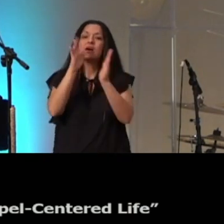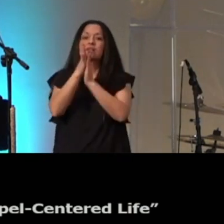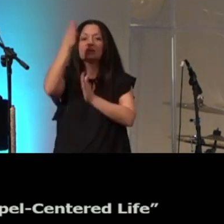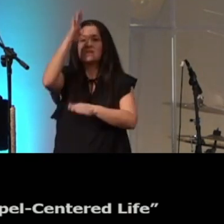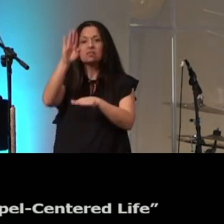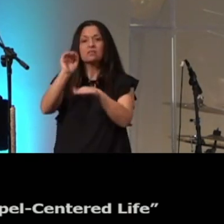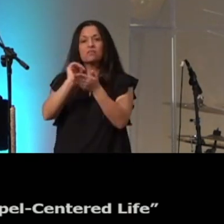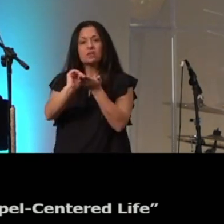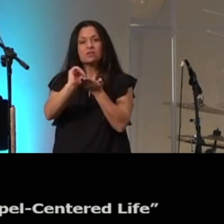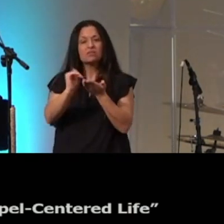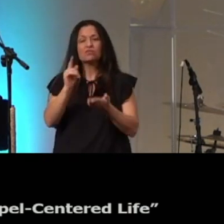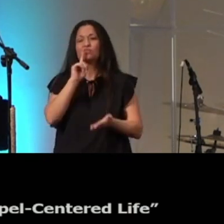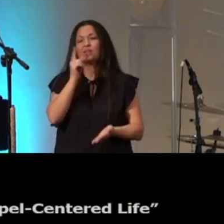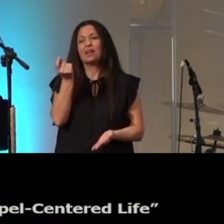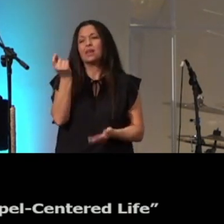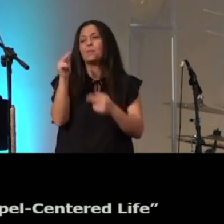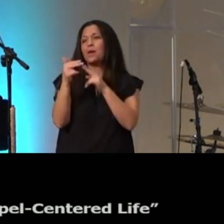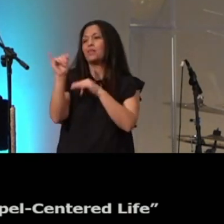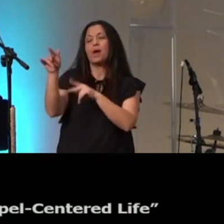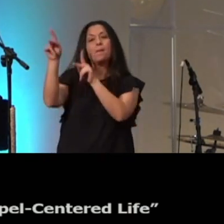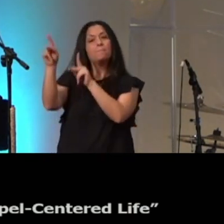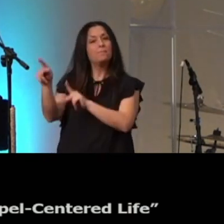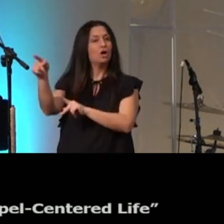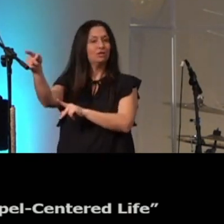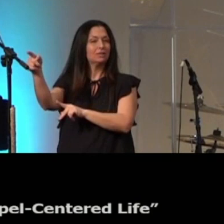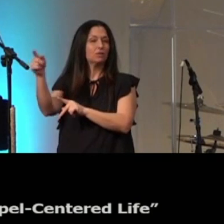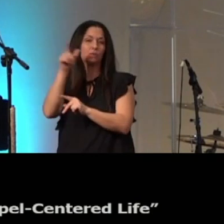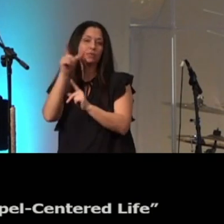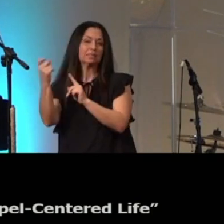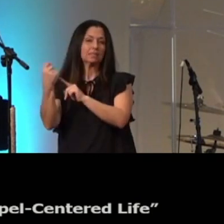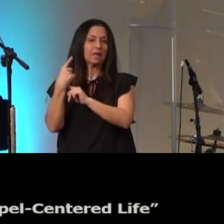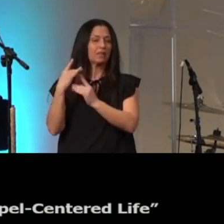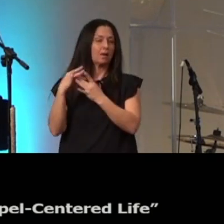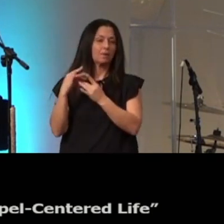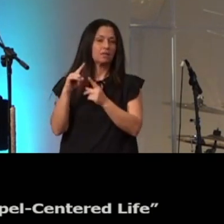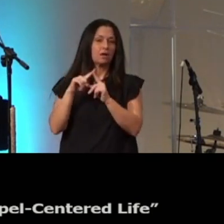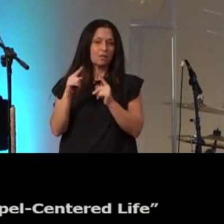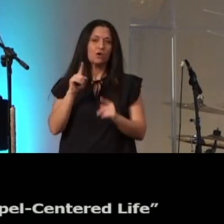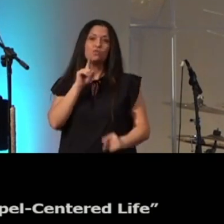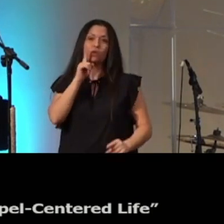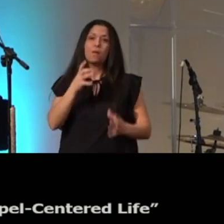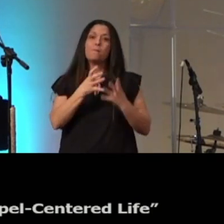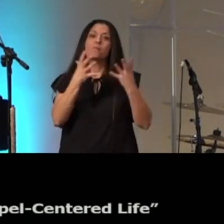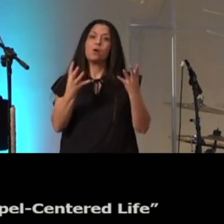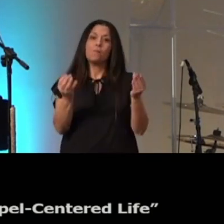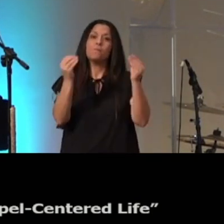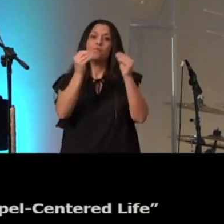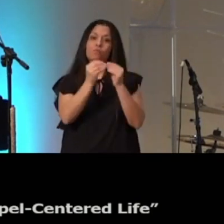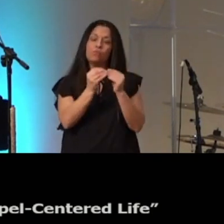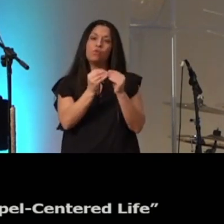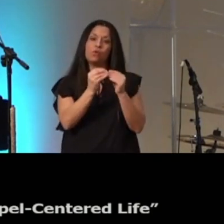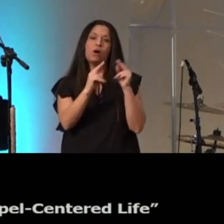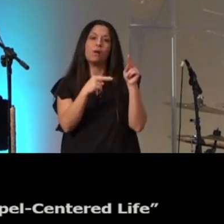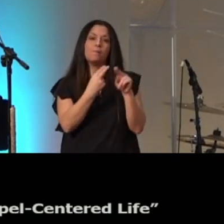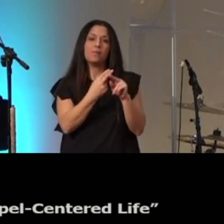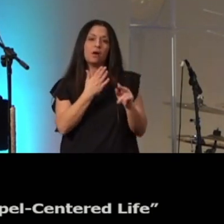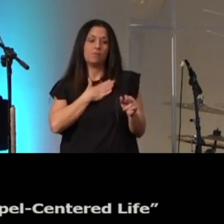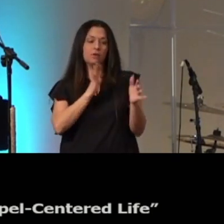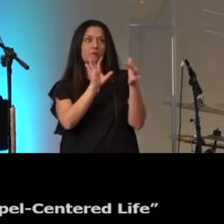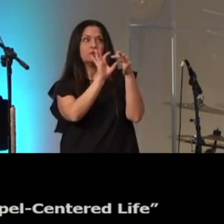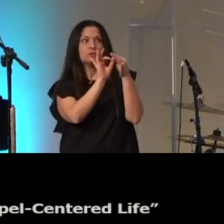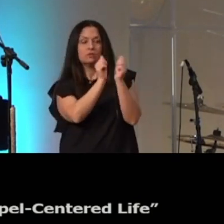has very little to do with the person who sent me a message but has a lot to do with my relationship with God God would you forgive me